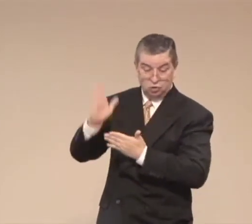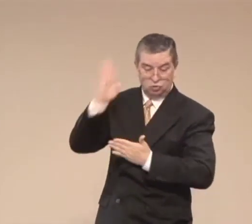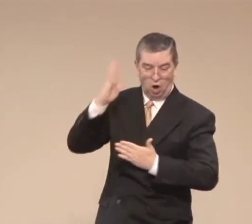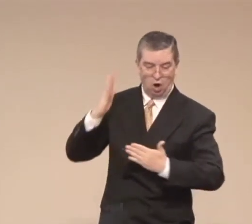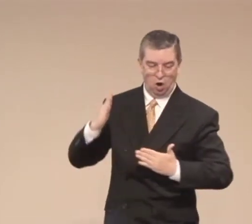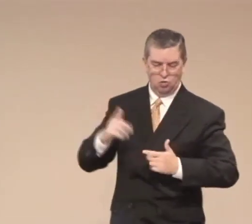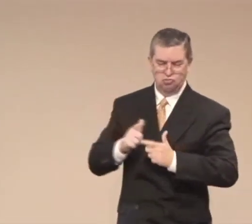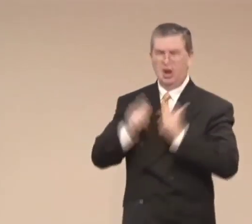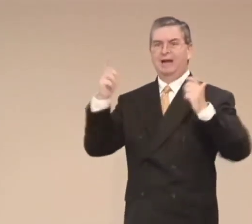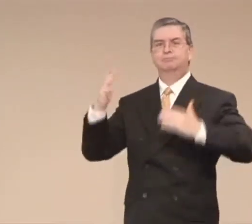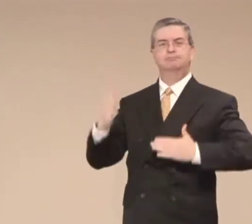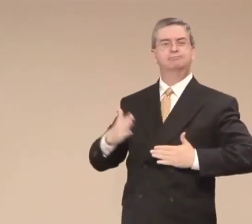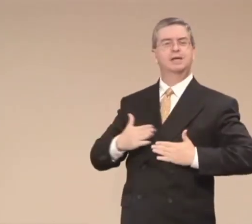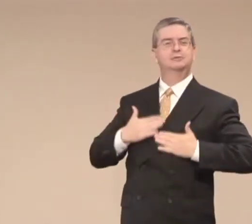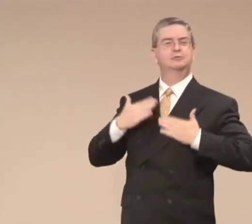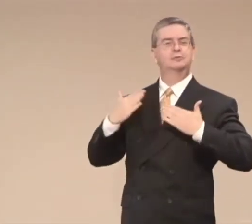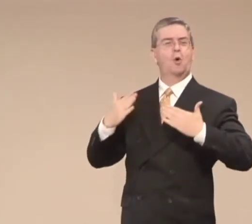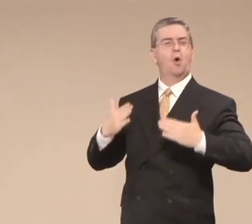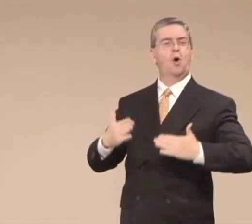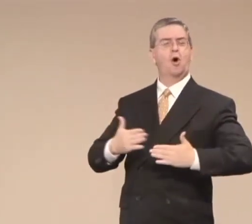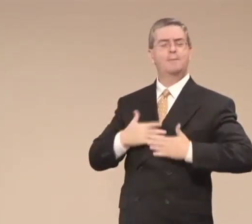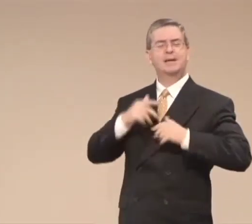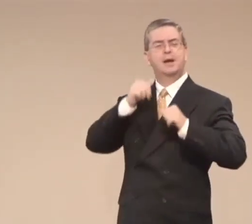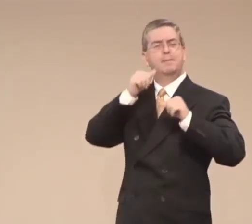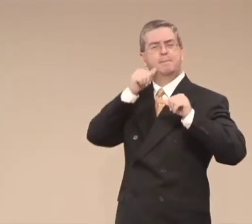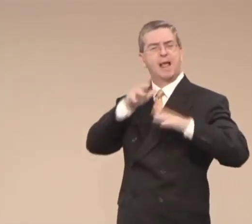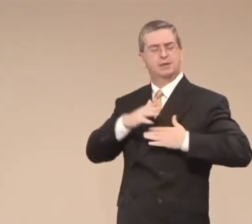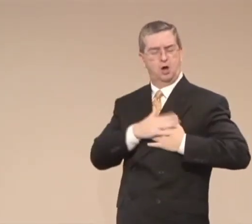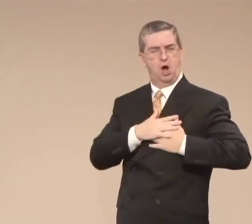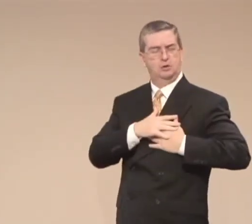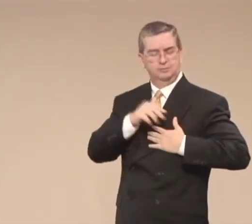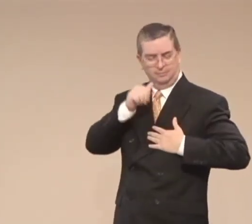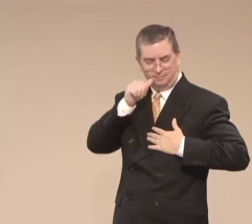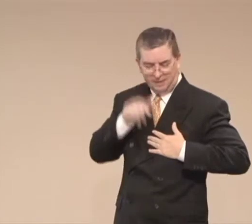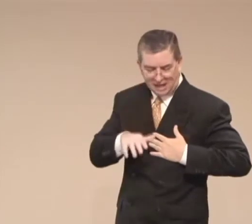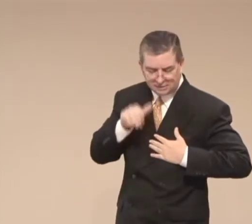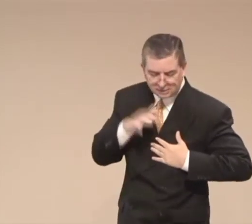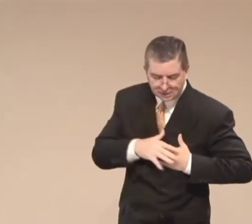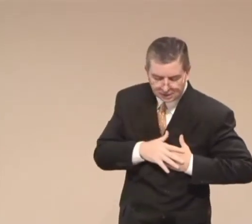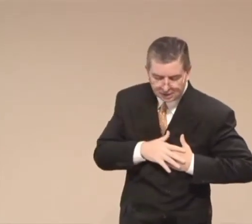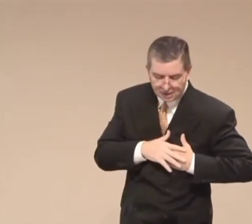it's important that we look at this again. The father of the righteous shall greatly rejoice.